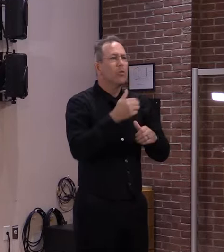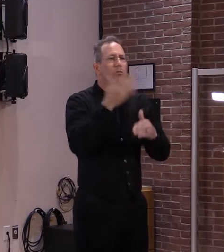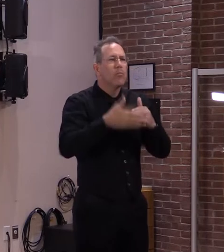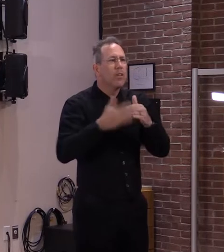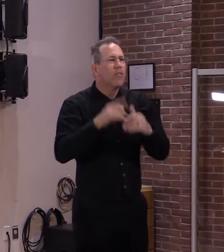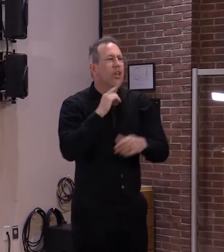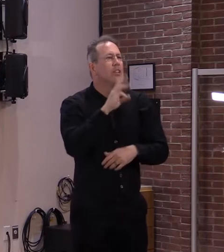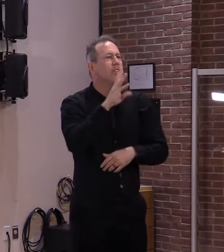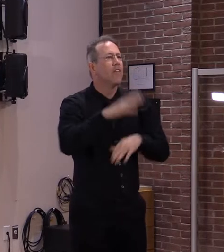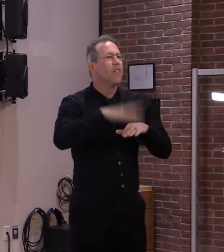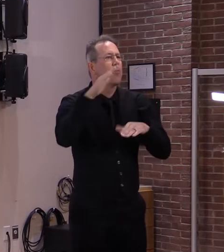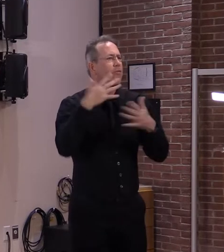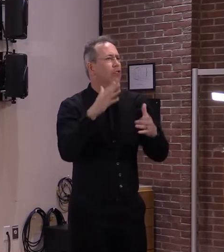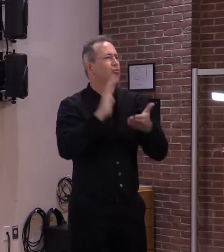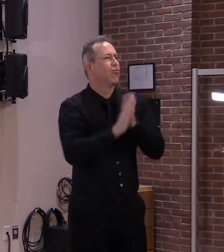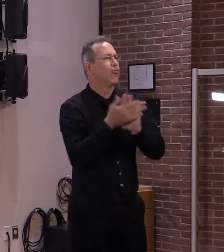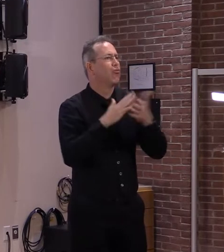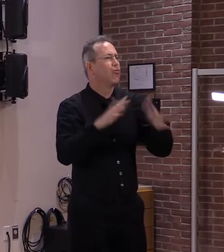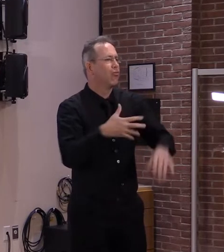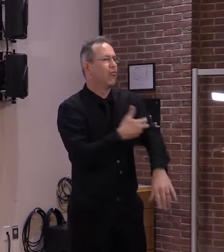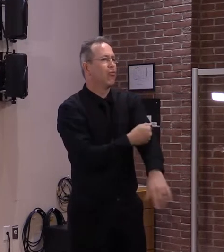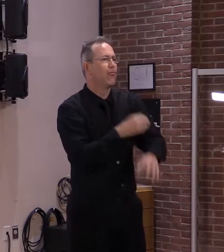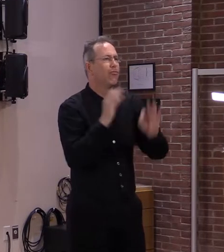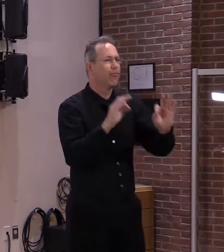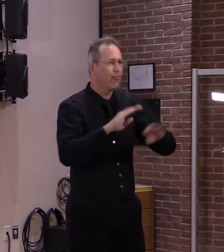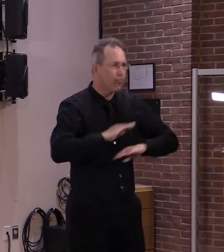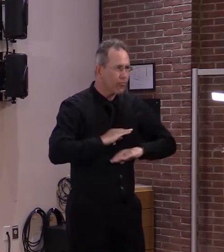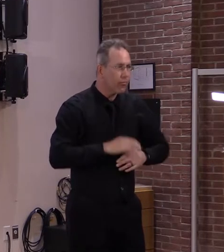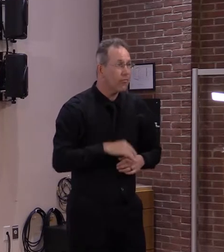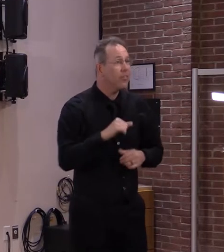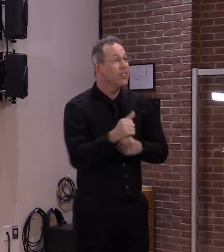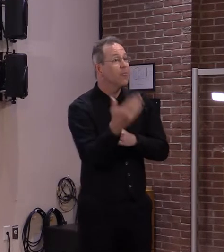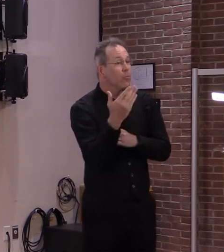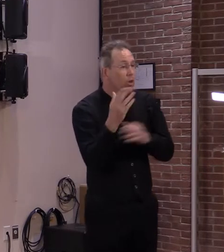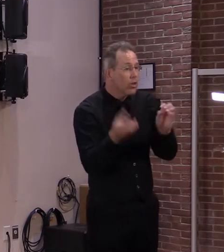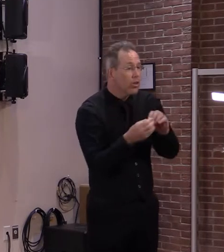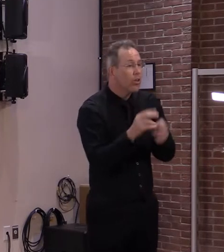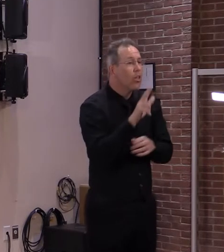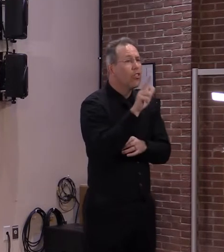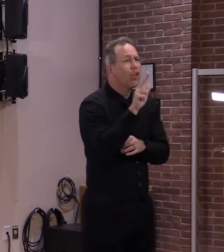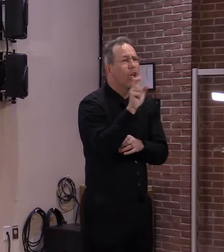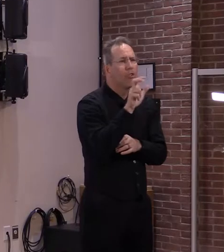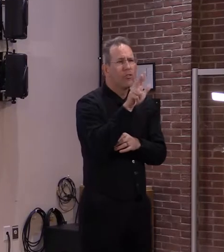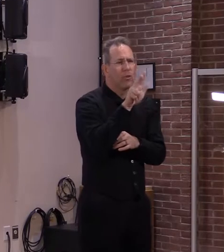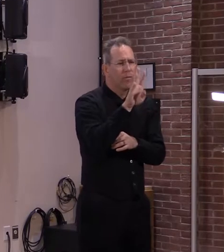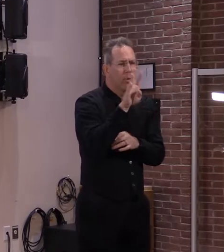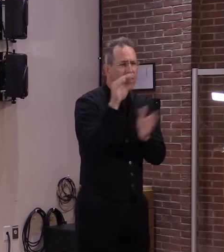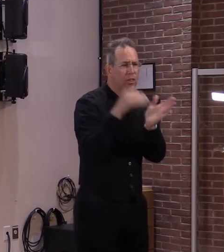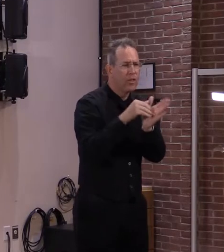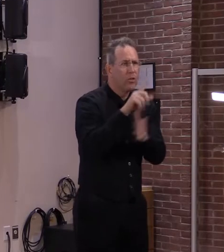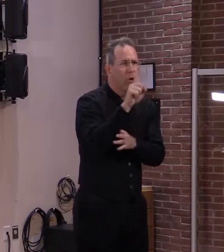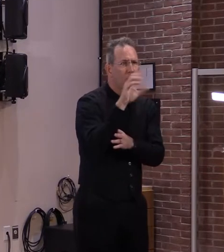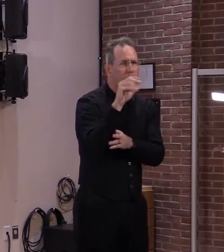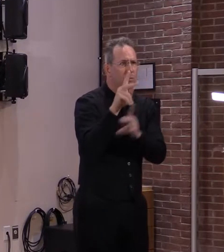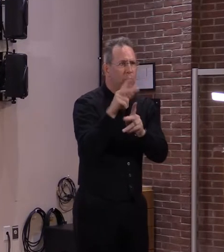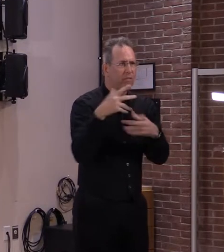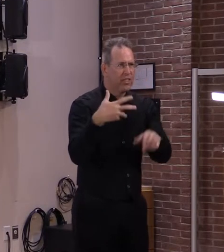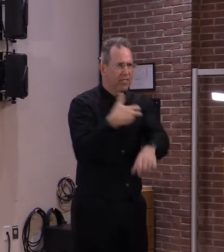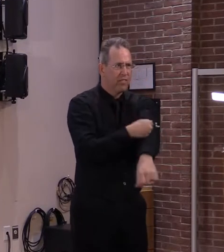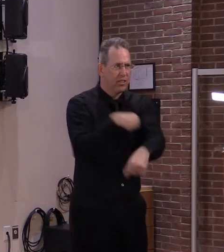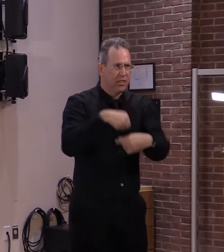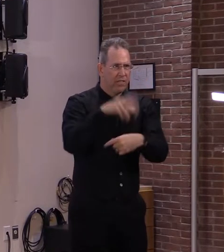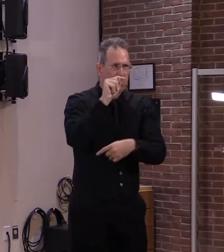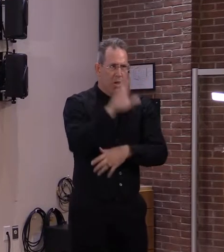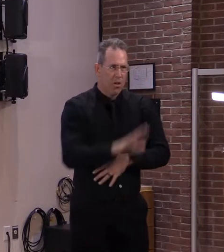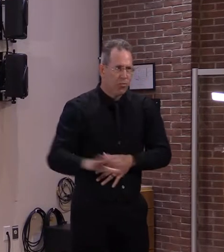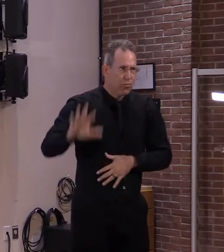As of this morning, 324,100 people have been vaccinated against COVID-19.